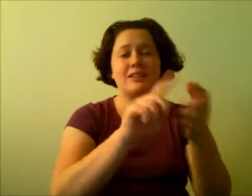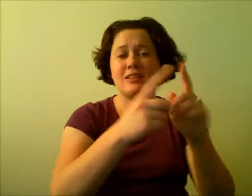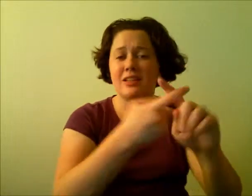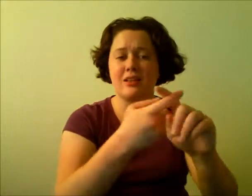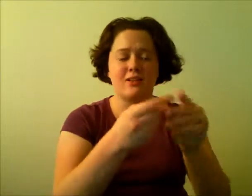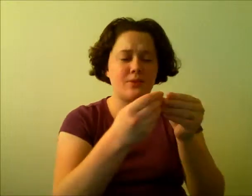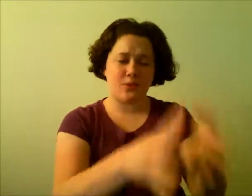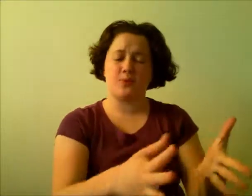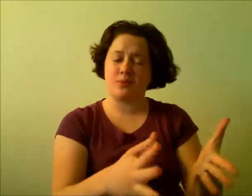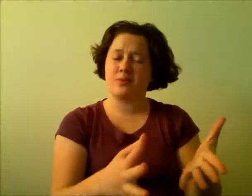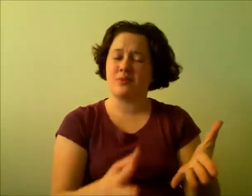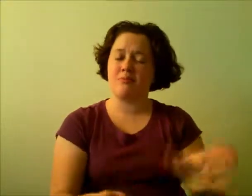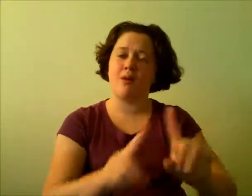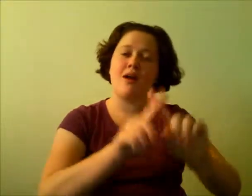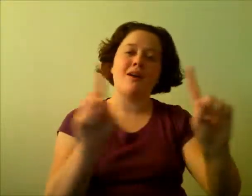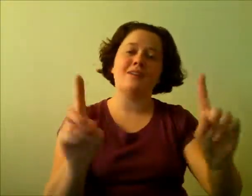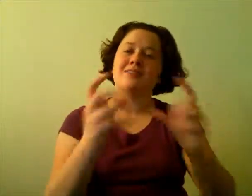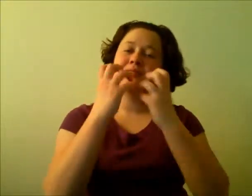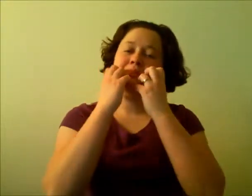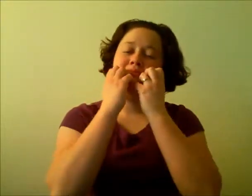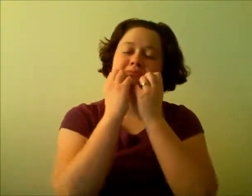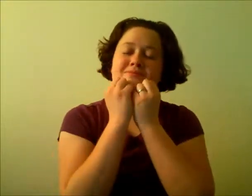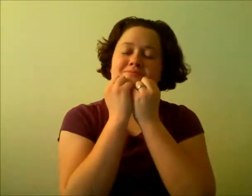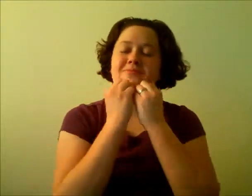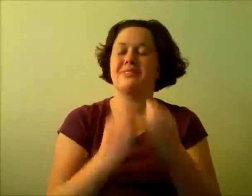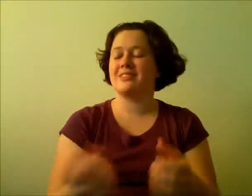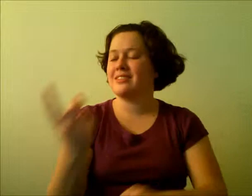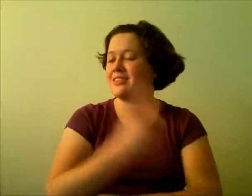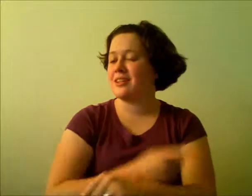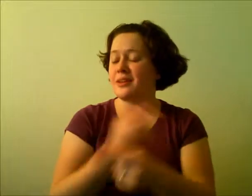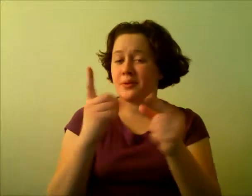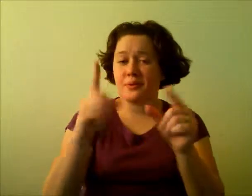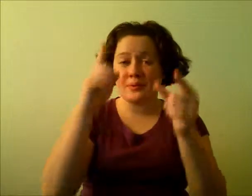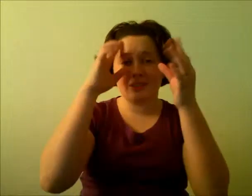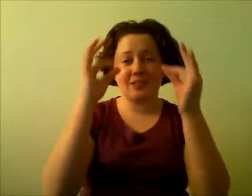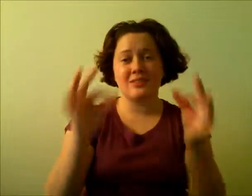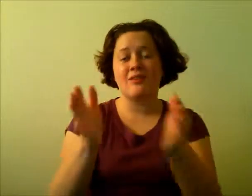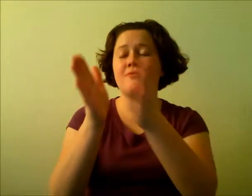heat of it all But nothing sweeter than the day, sweeter than the day we call